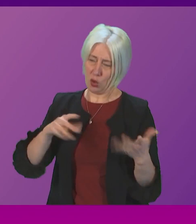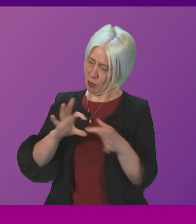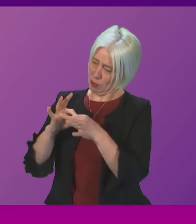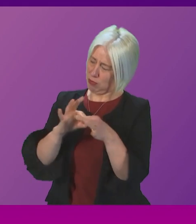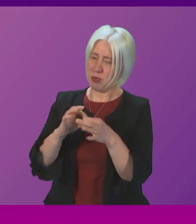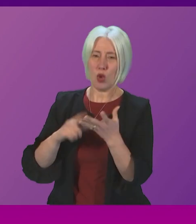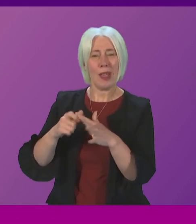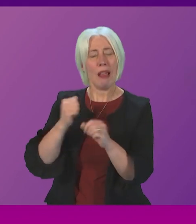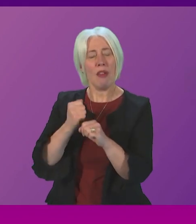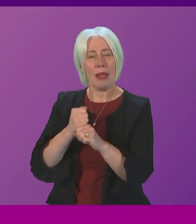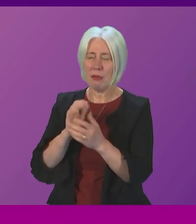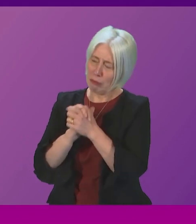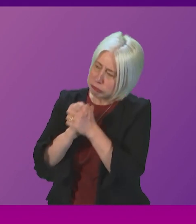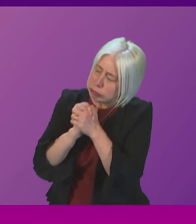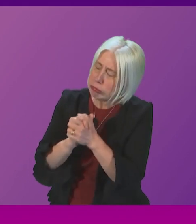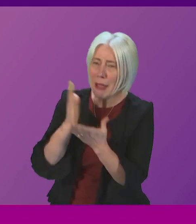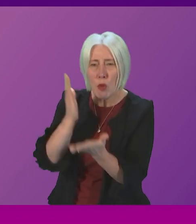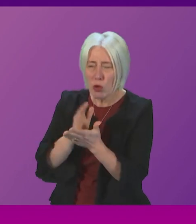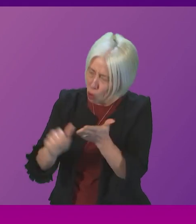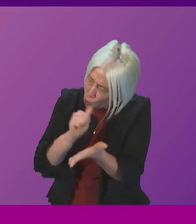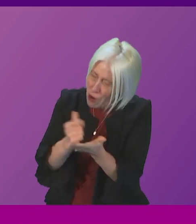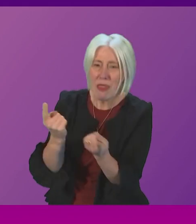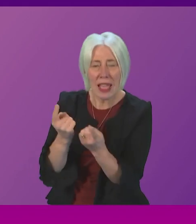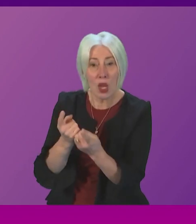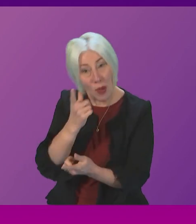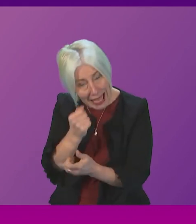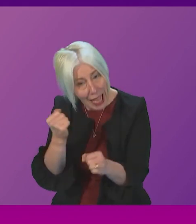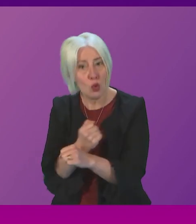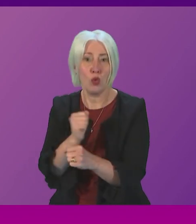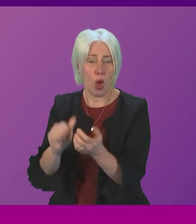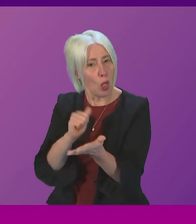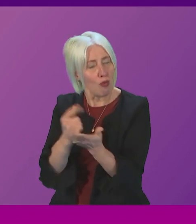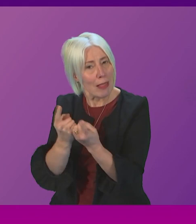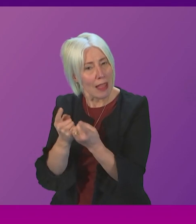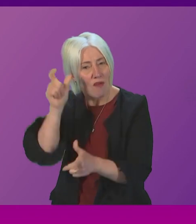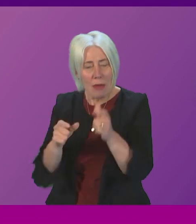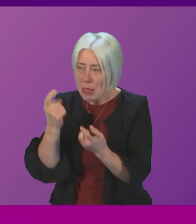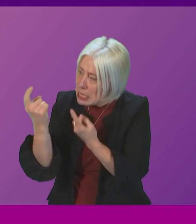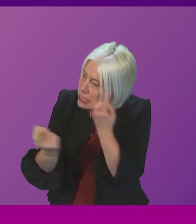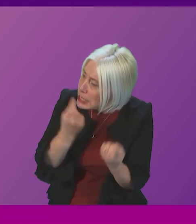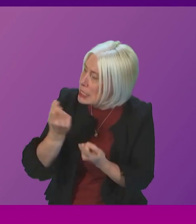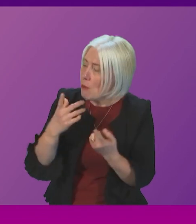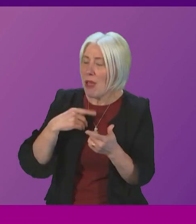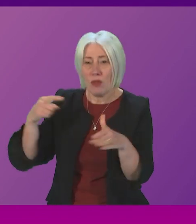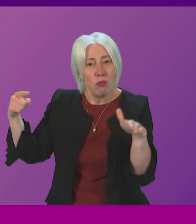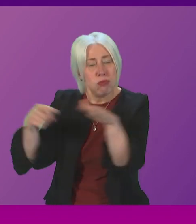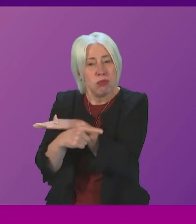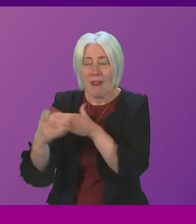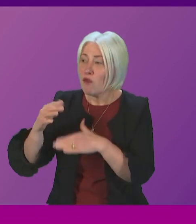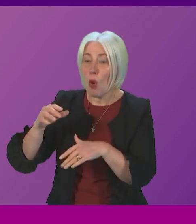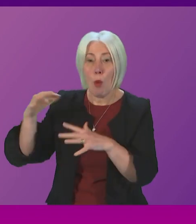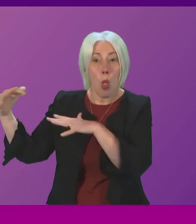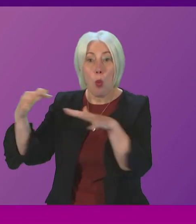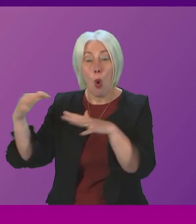them, pleading with them to do the right thing if we can do the right thing for those seeking to flee from war in Ukraine